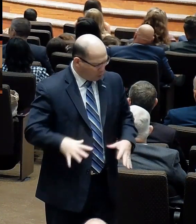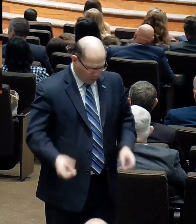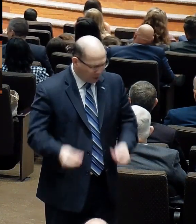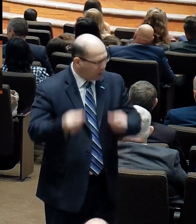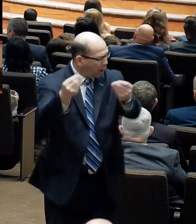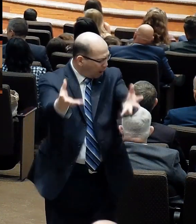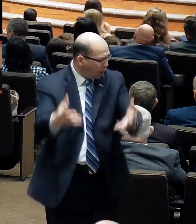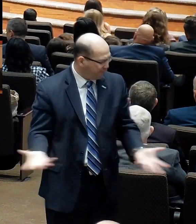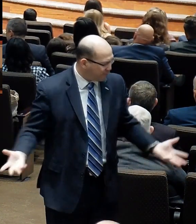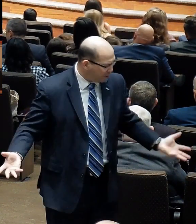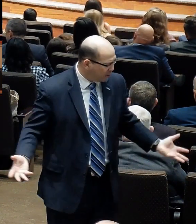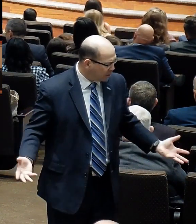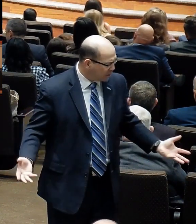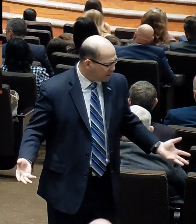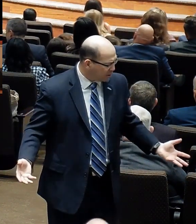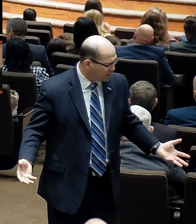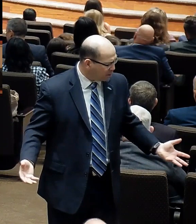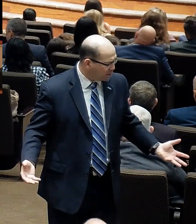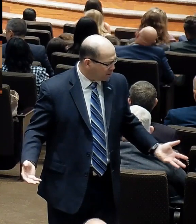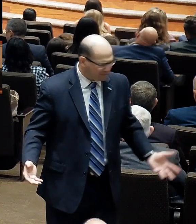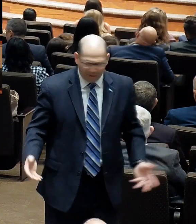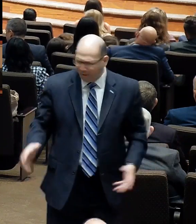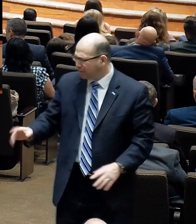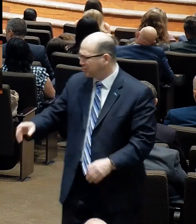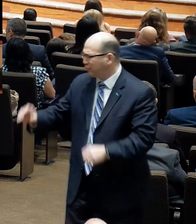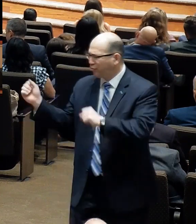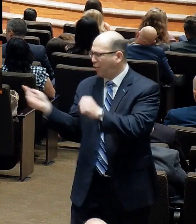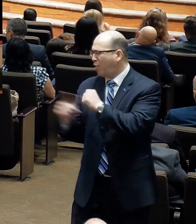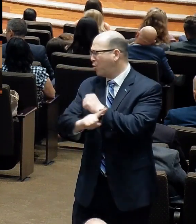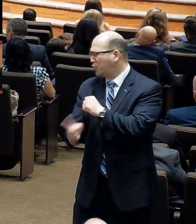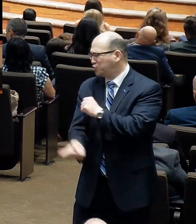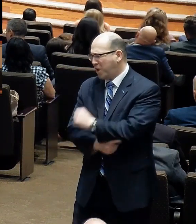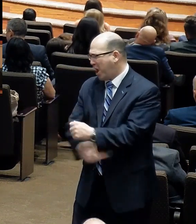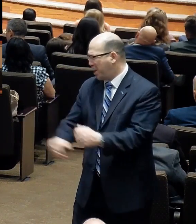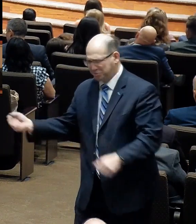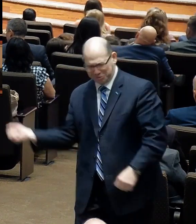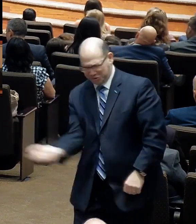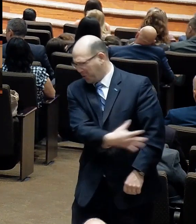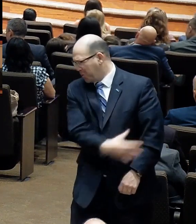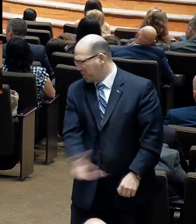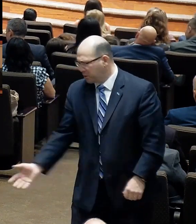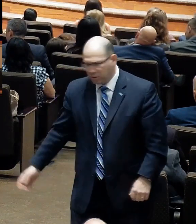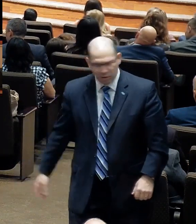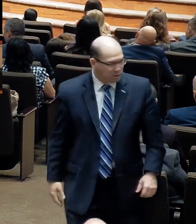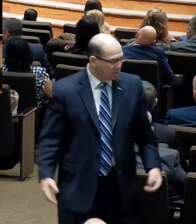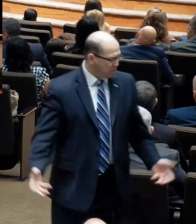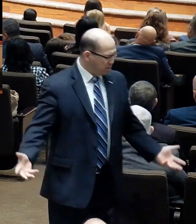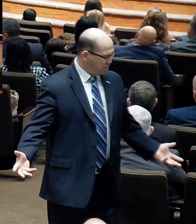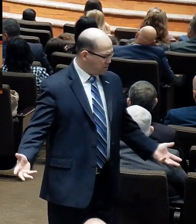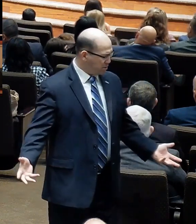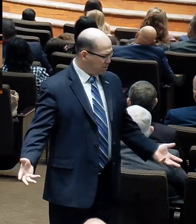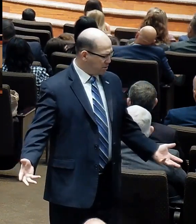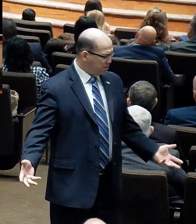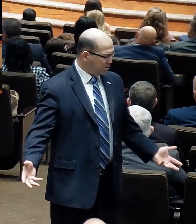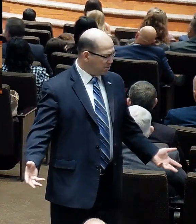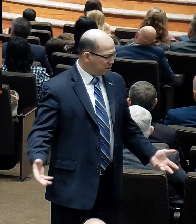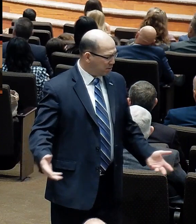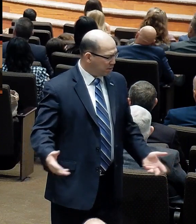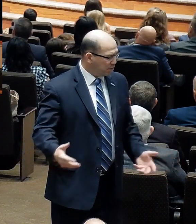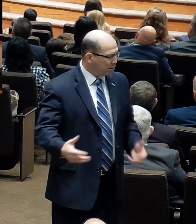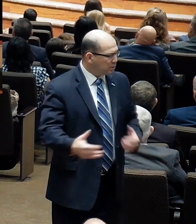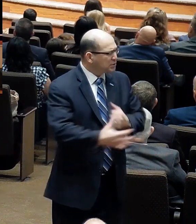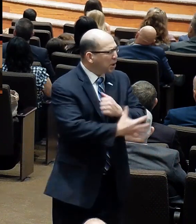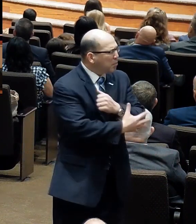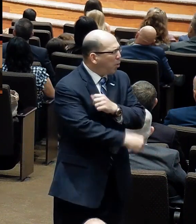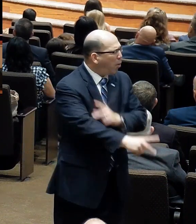honey, those are old clothes. It's easier. Just throw those away. Why are you going to donate those? And she replied, she said, honey, there are poor, starving people